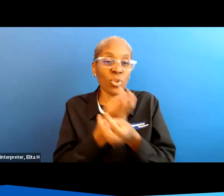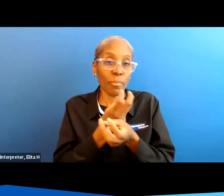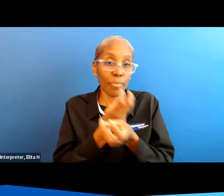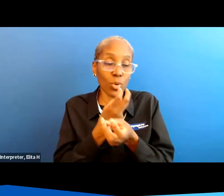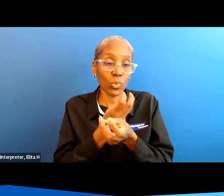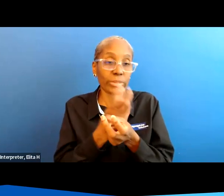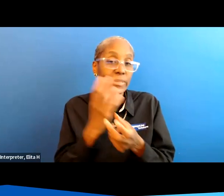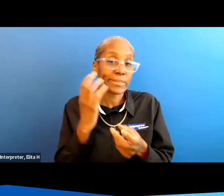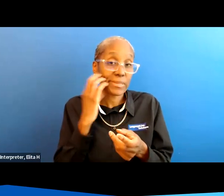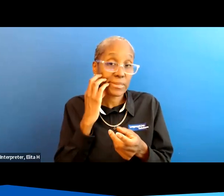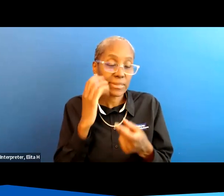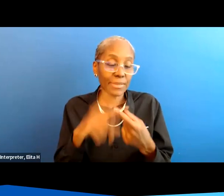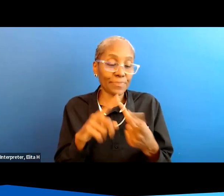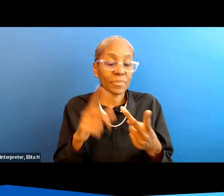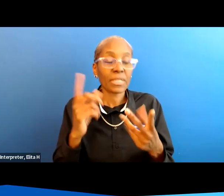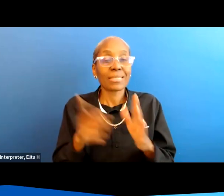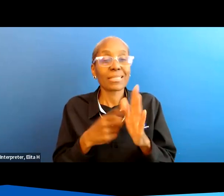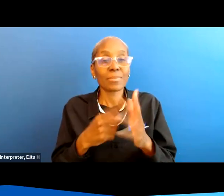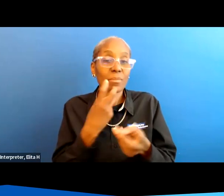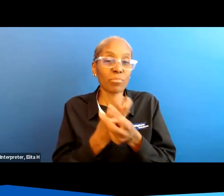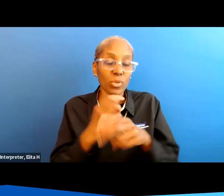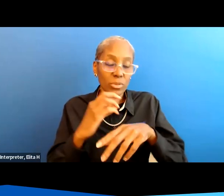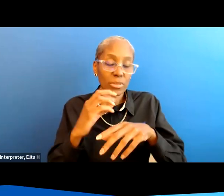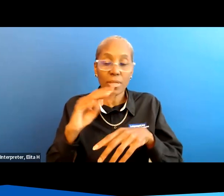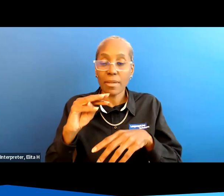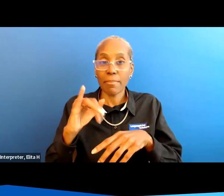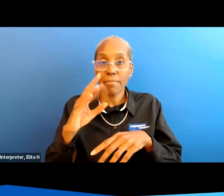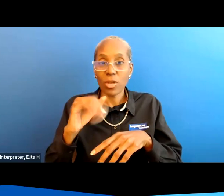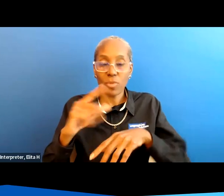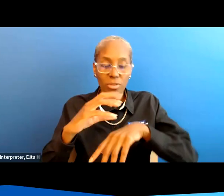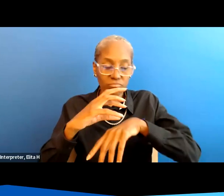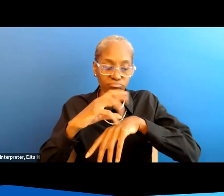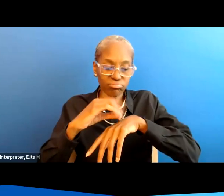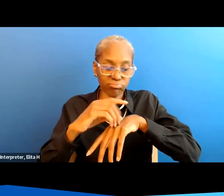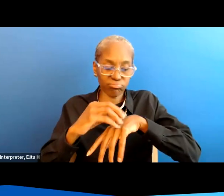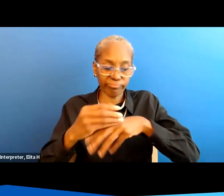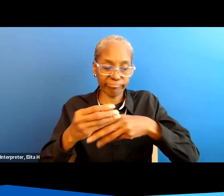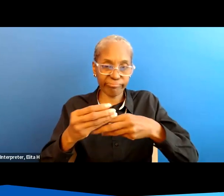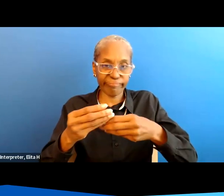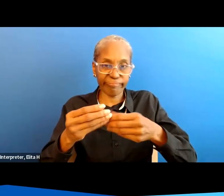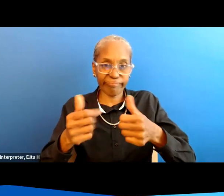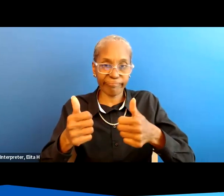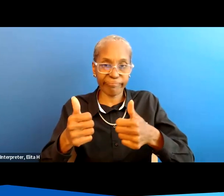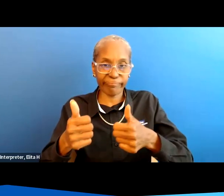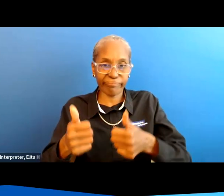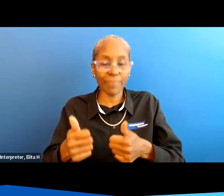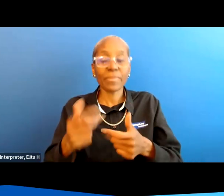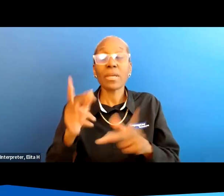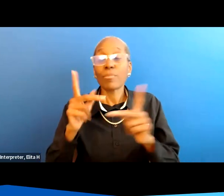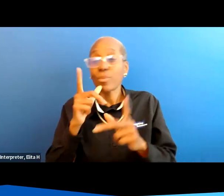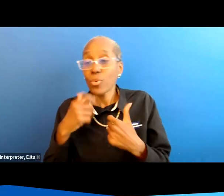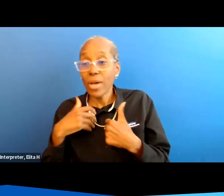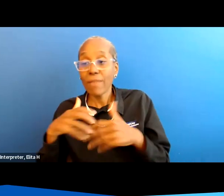sometimes it's demineralization of bones and you see that sometimes it's just because people with paralysis